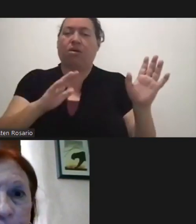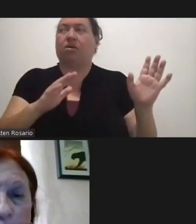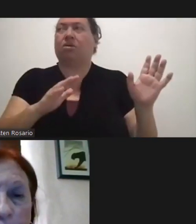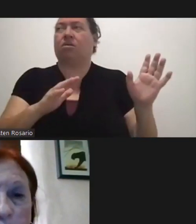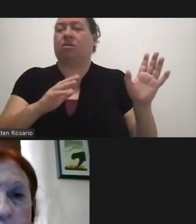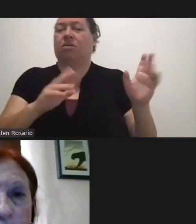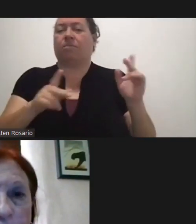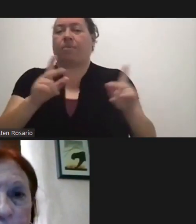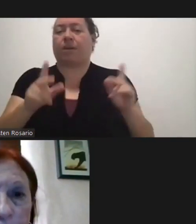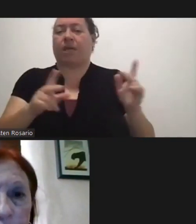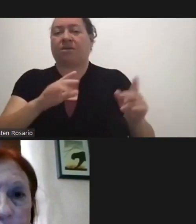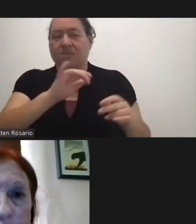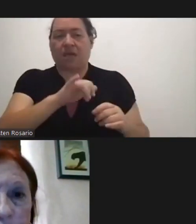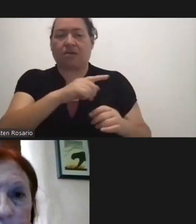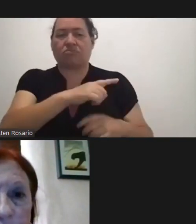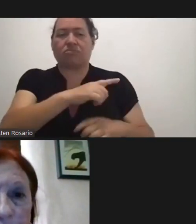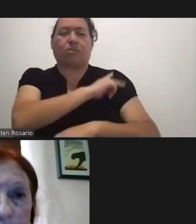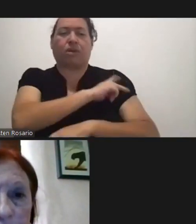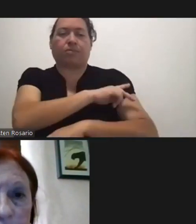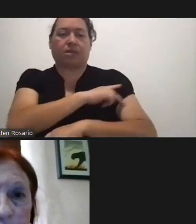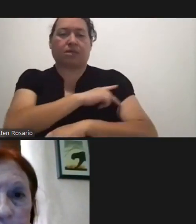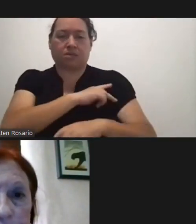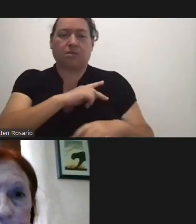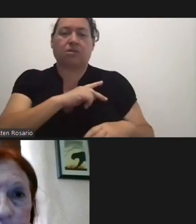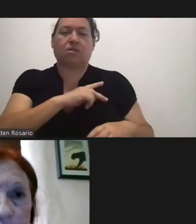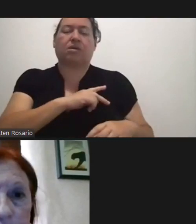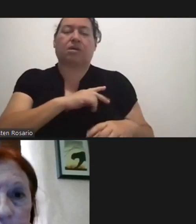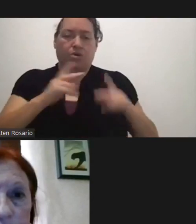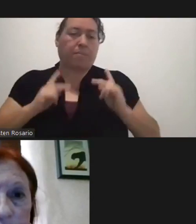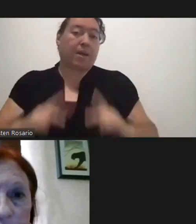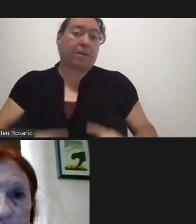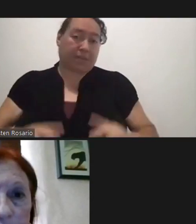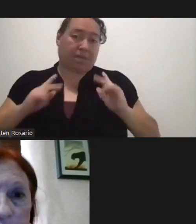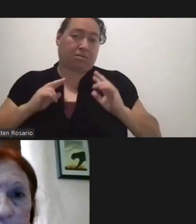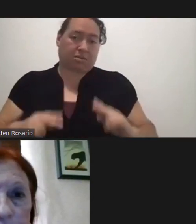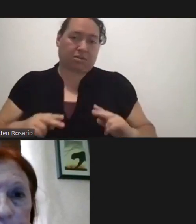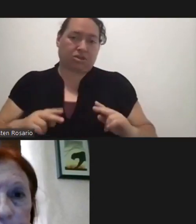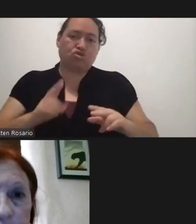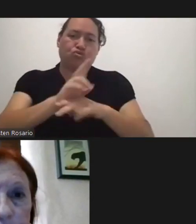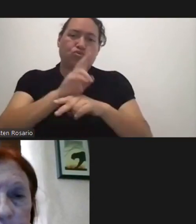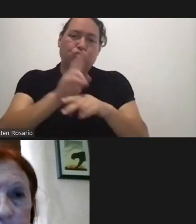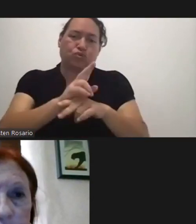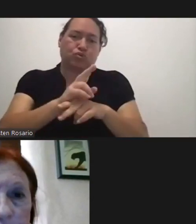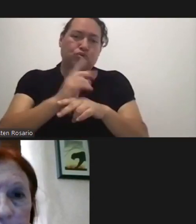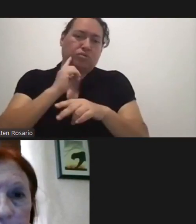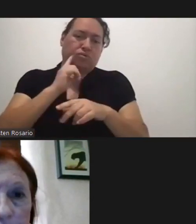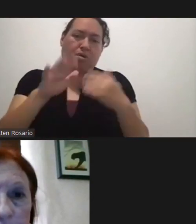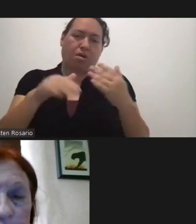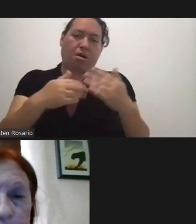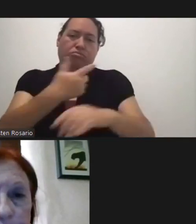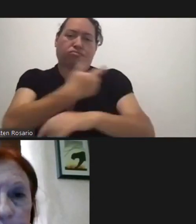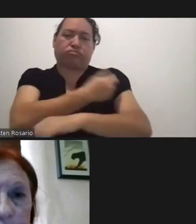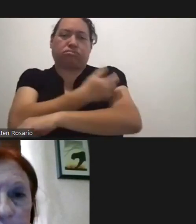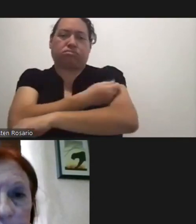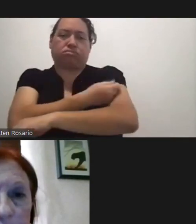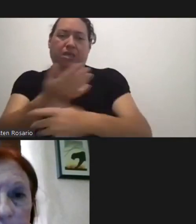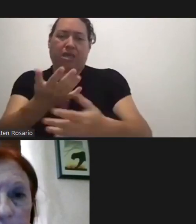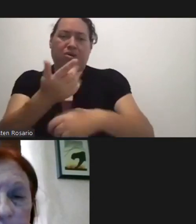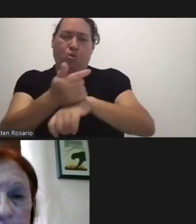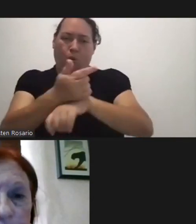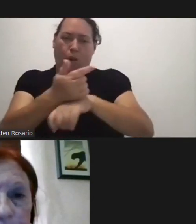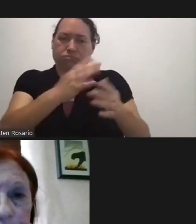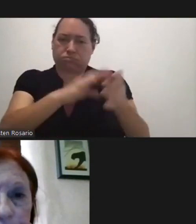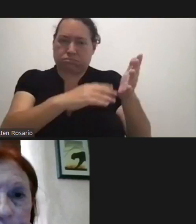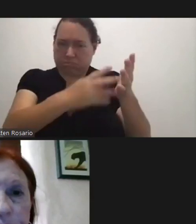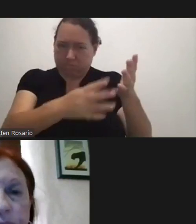Uses To Log And Have A Database Of All Those Who Have Gotten A Vaccine Here On Guam To The To Our